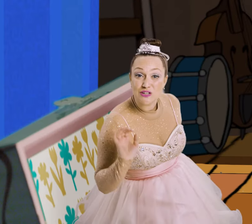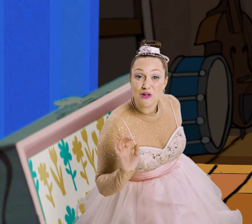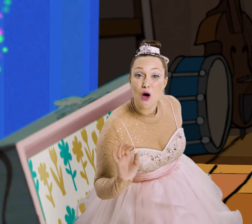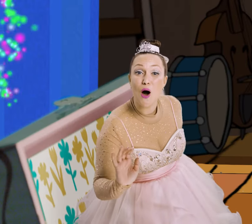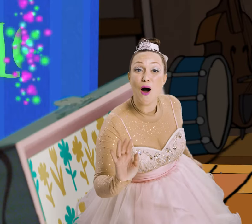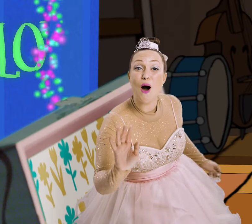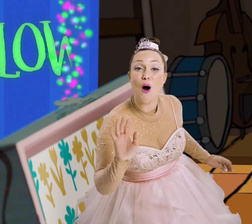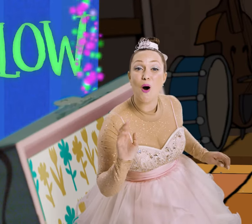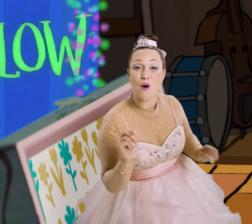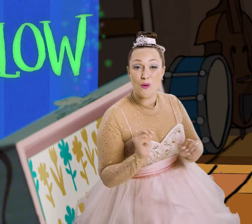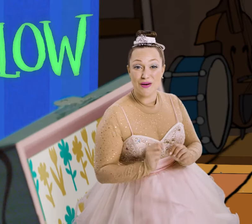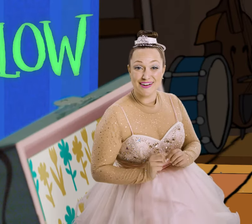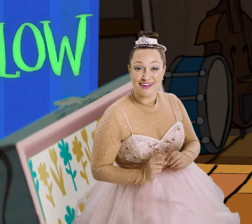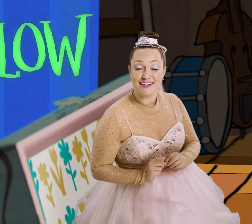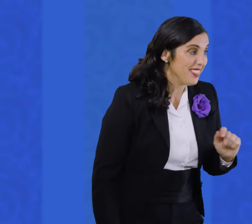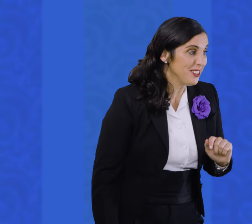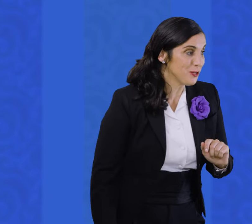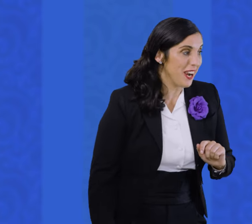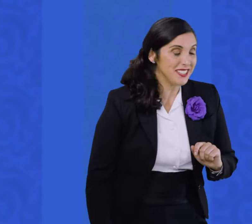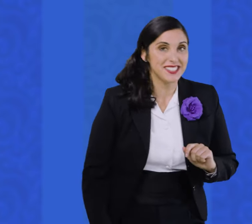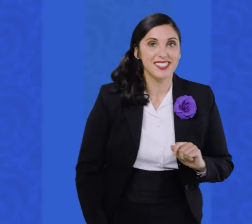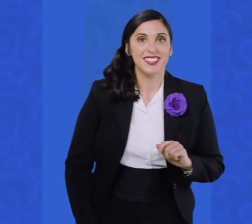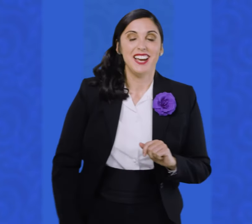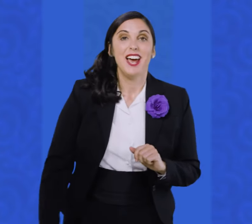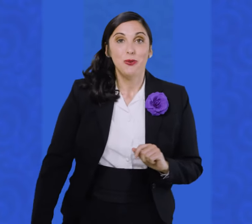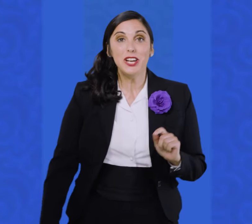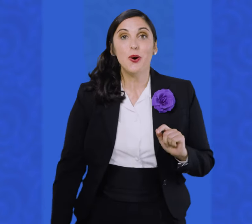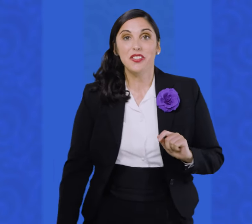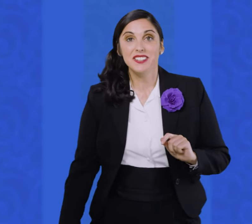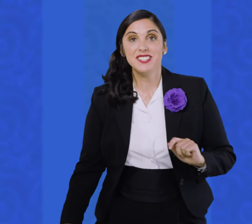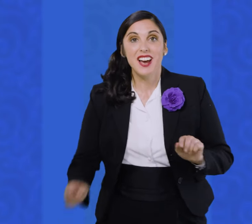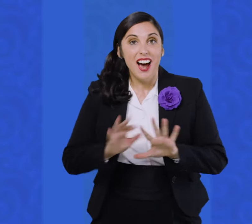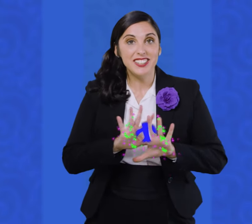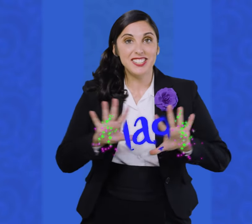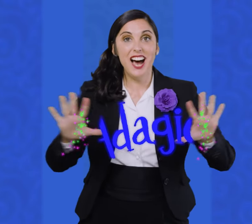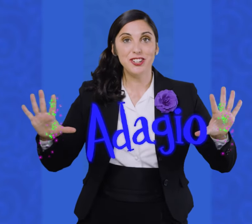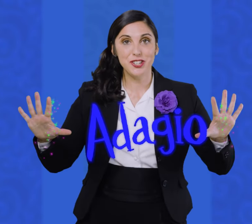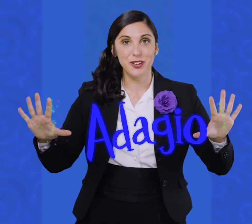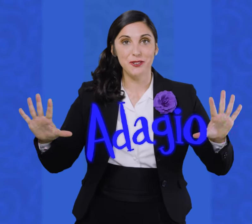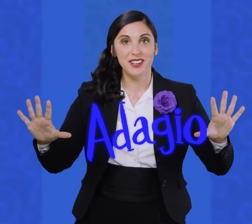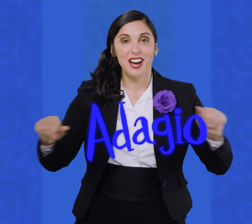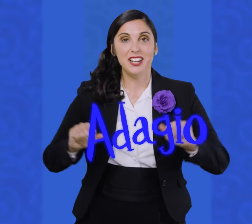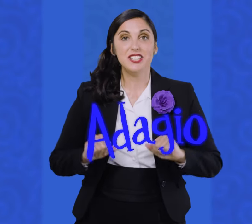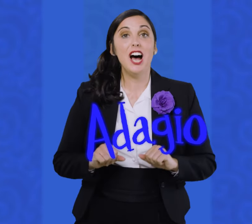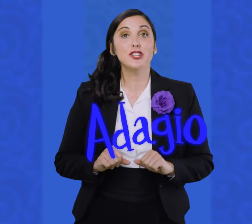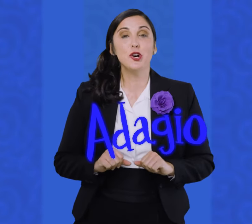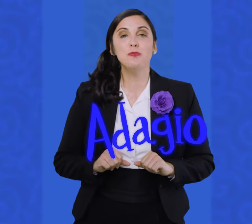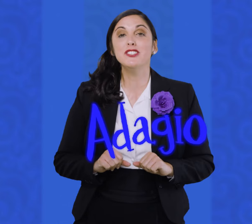Slow! That's right! We call this adagio Adagio means